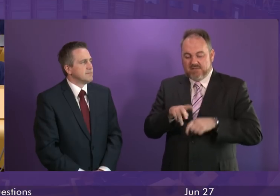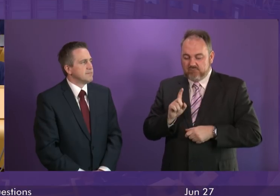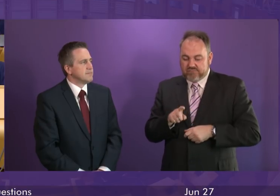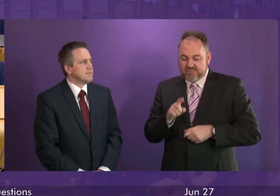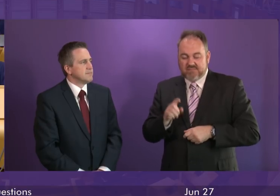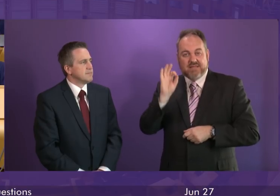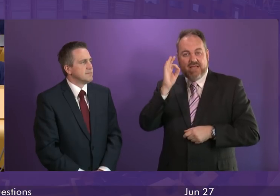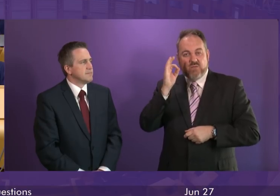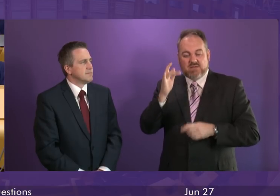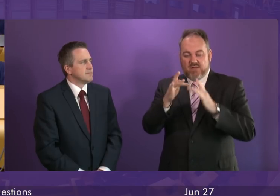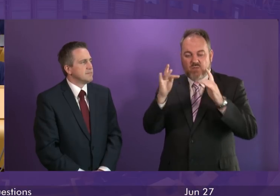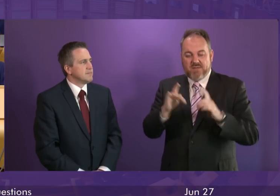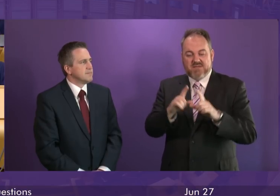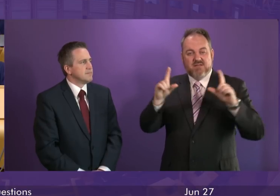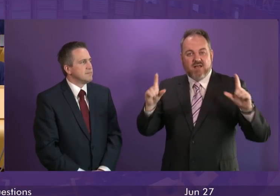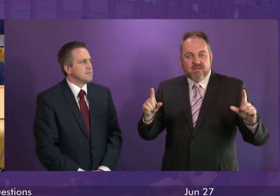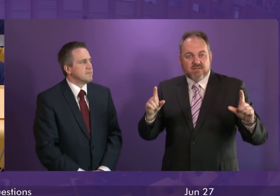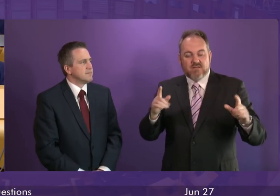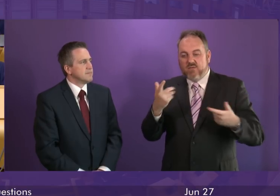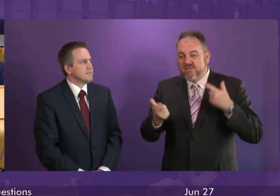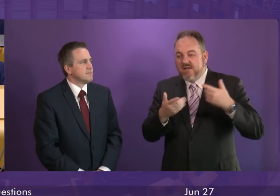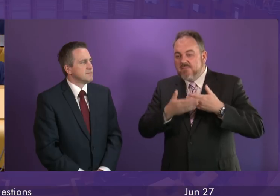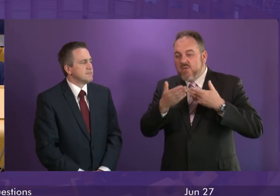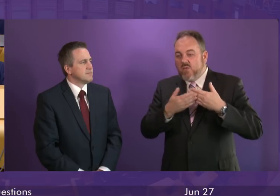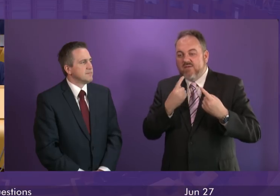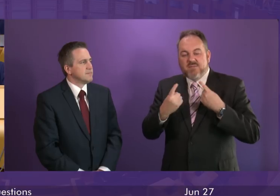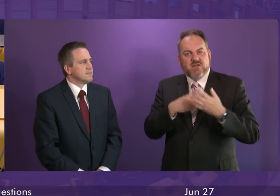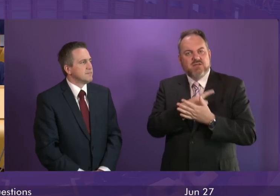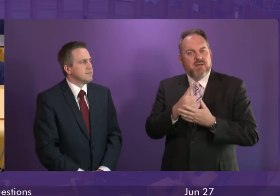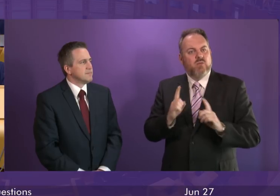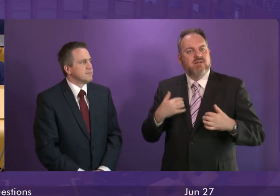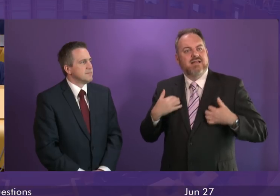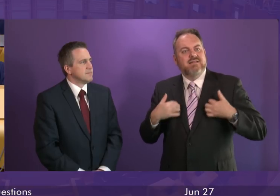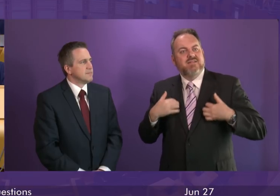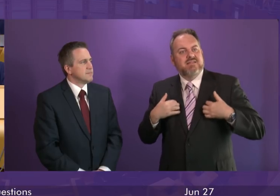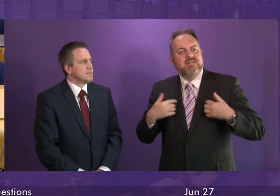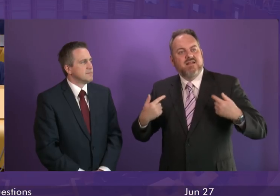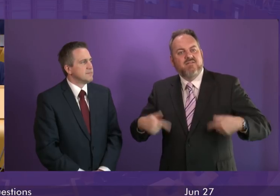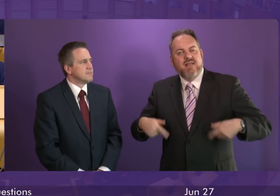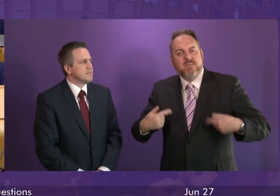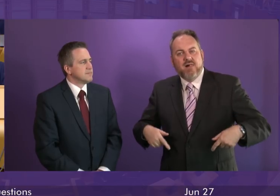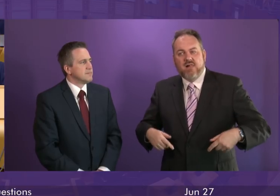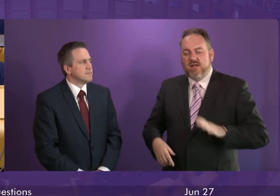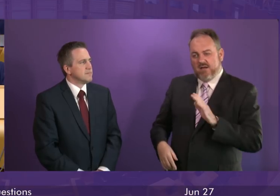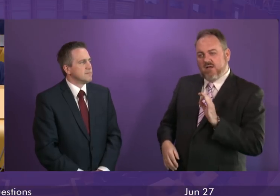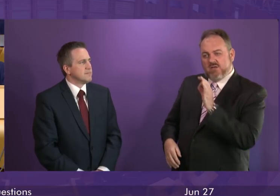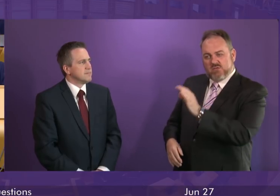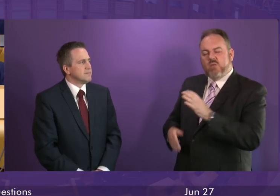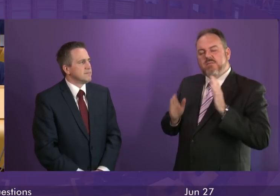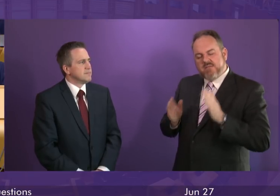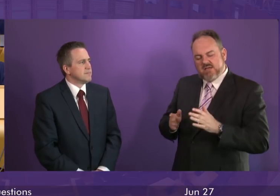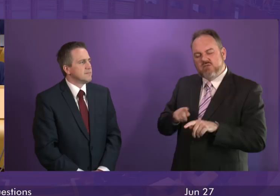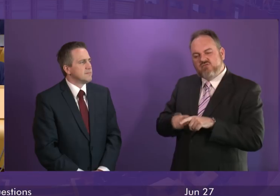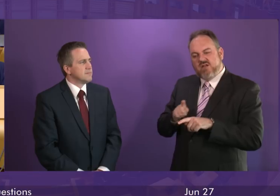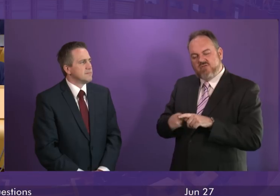and in local libraries for more information on activities available for children in their area? And does she agree with me that we must do all we